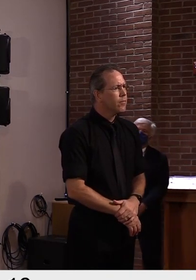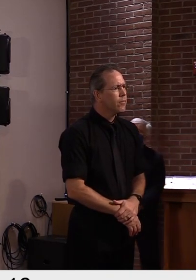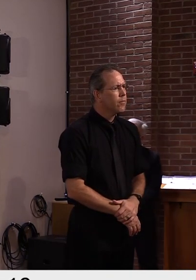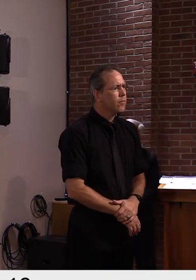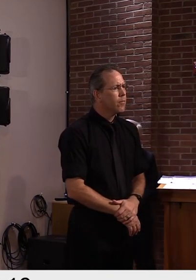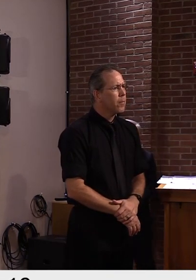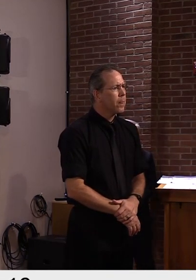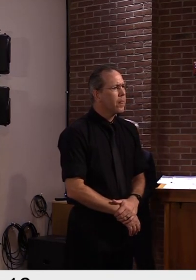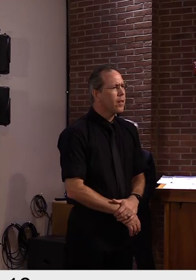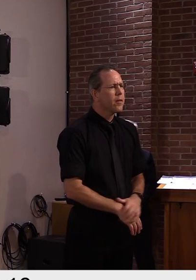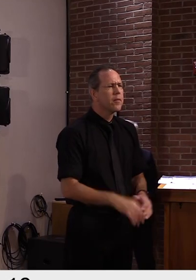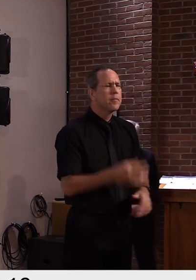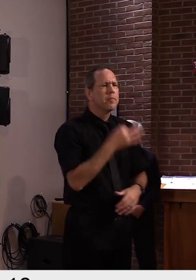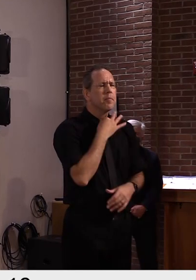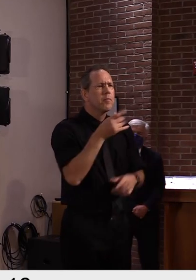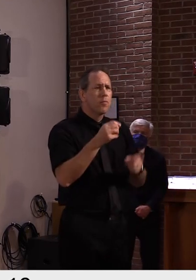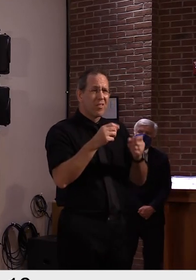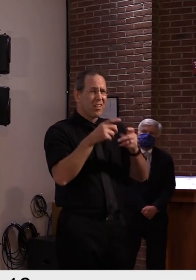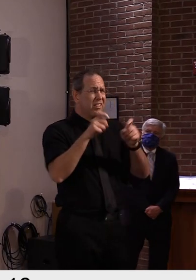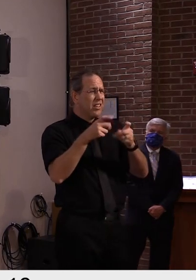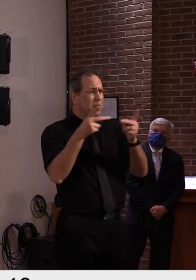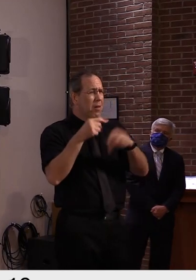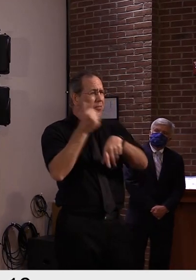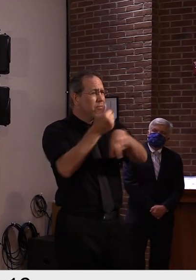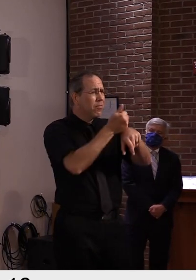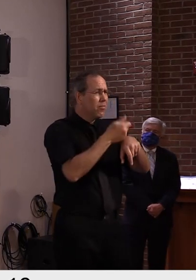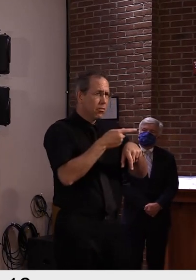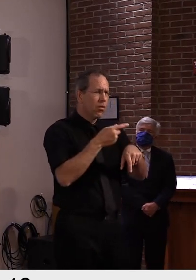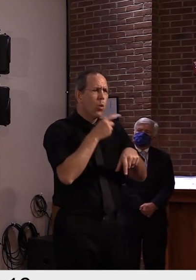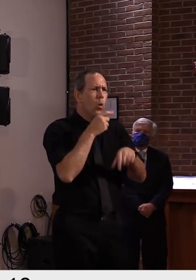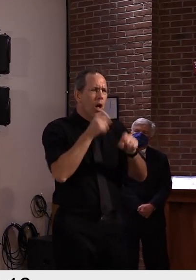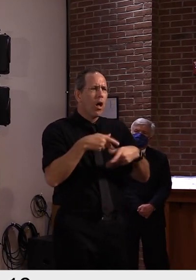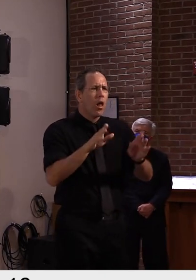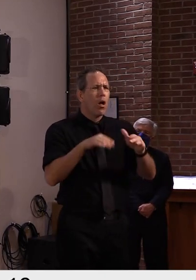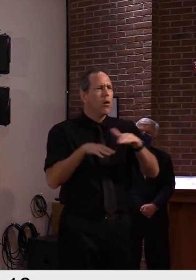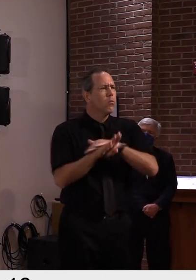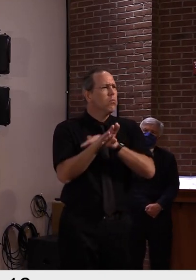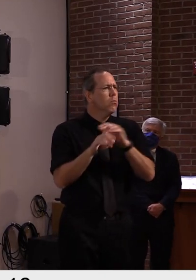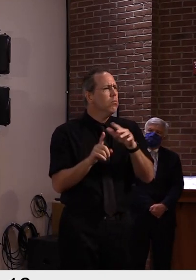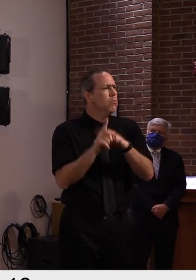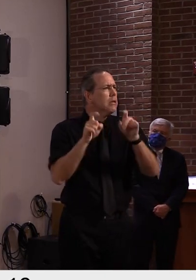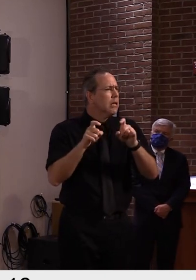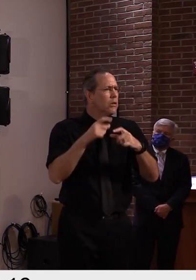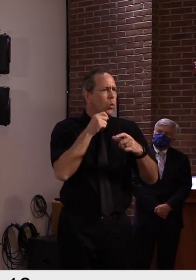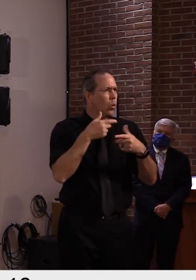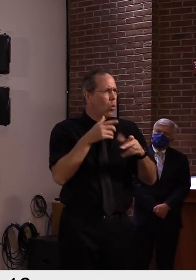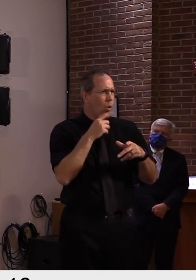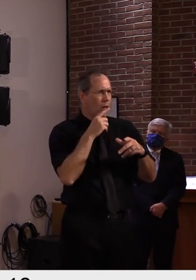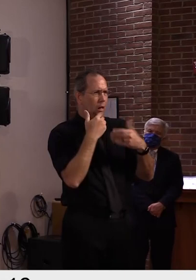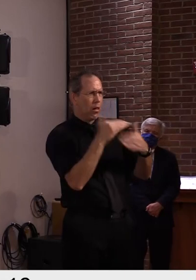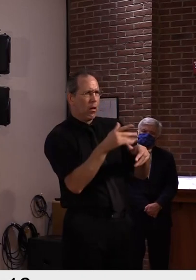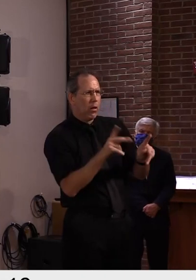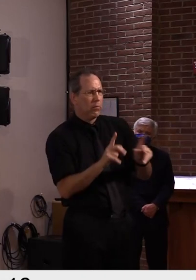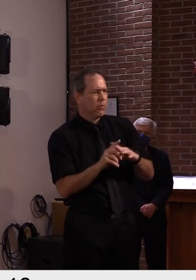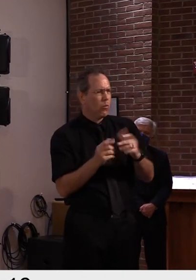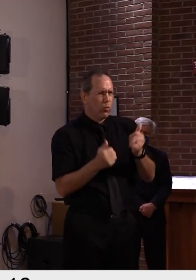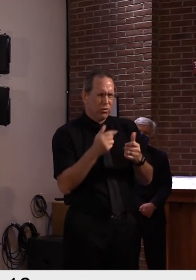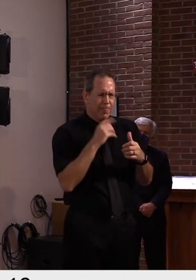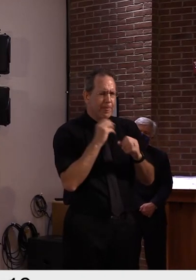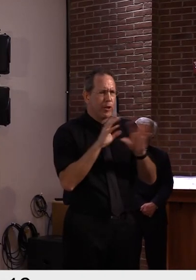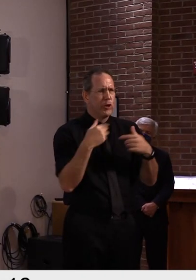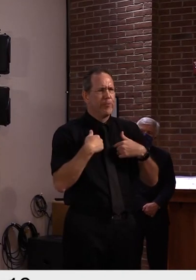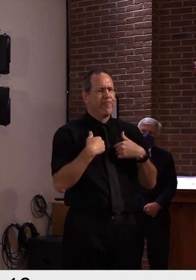is that asymptomatic people go, um, because we do like symptomatic individuals to be connected with the healthcare system,